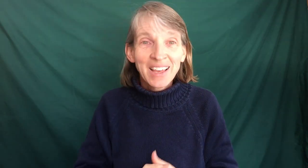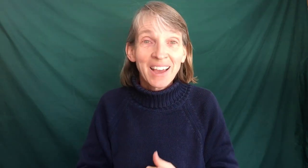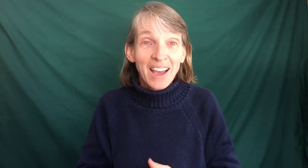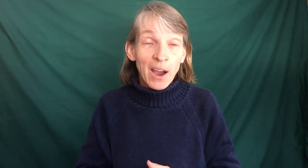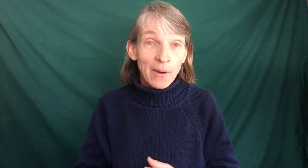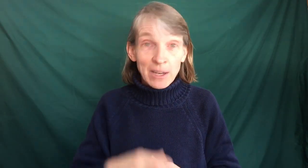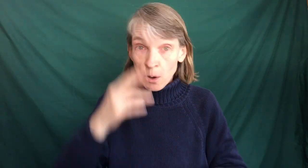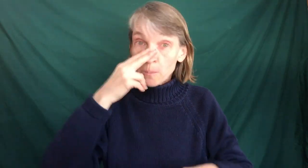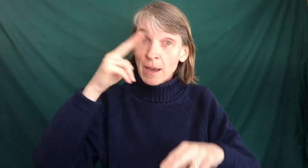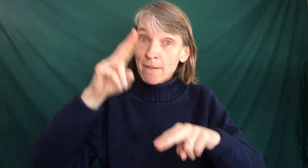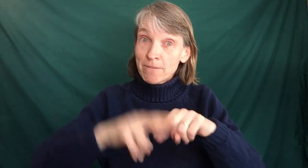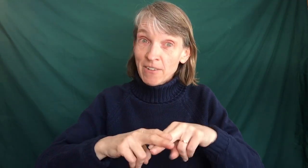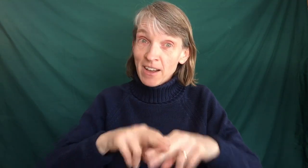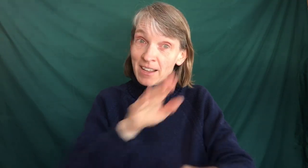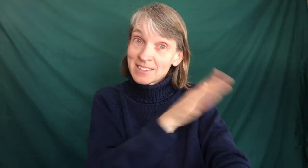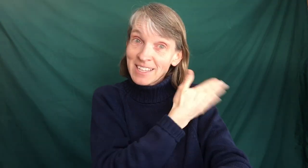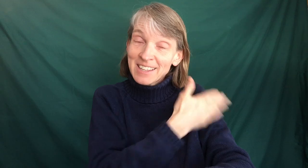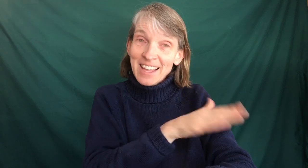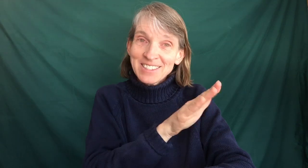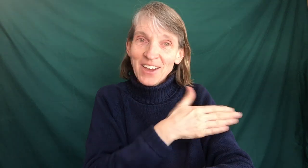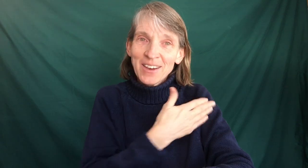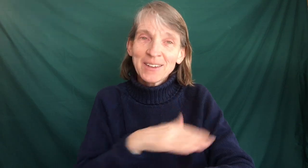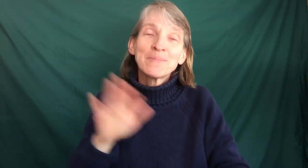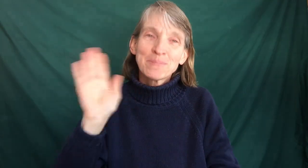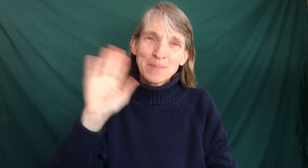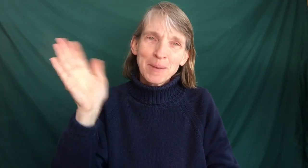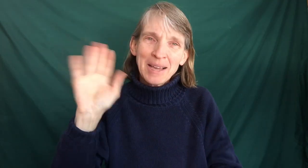All right. Hope you have fun singing that song. Bye bye.